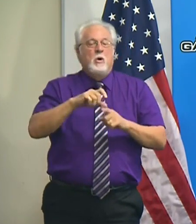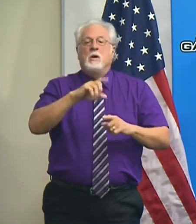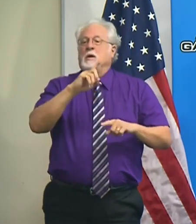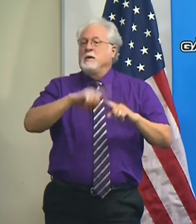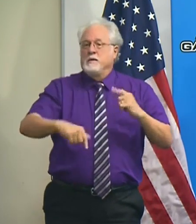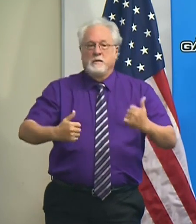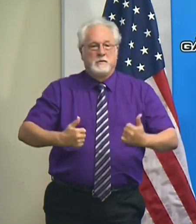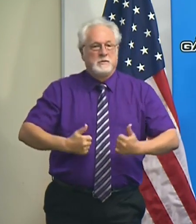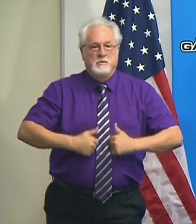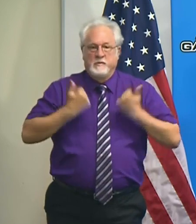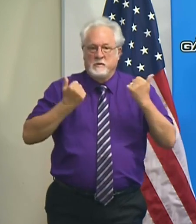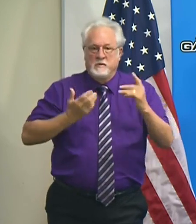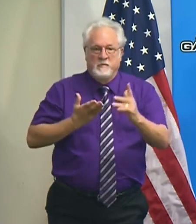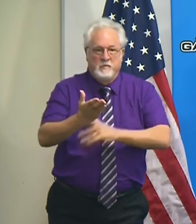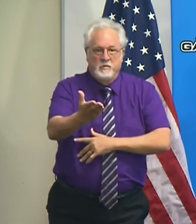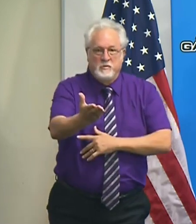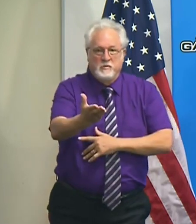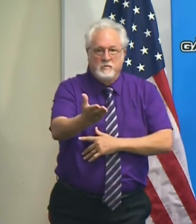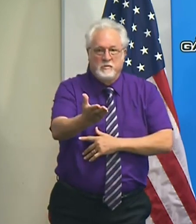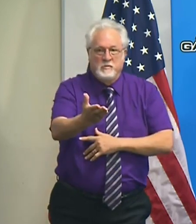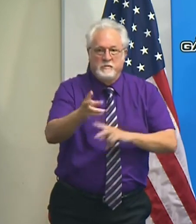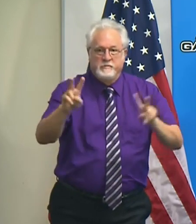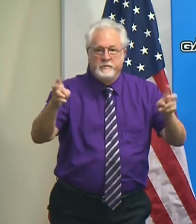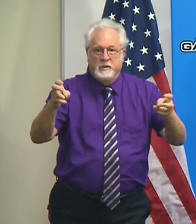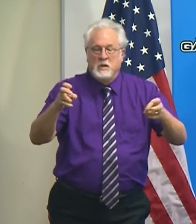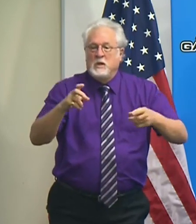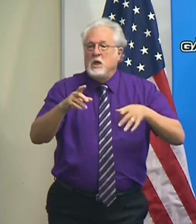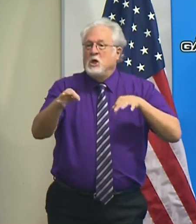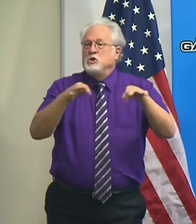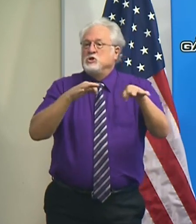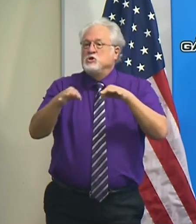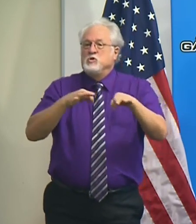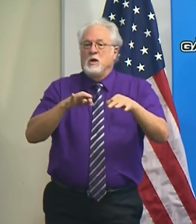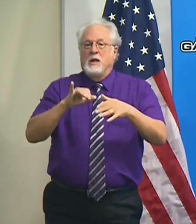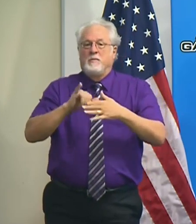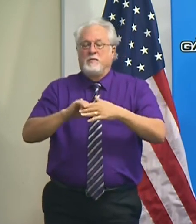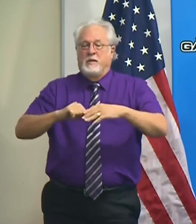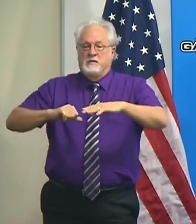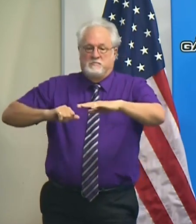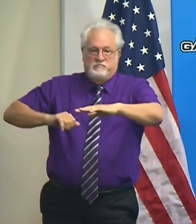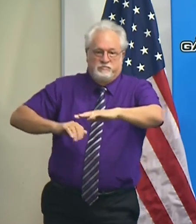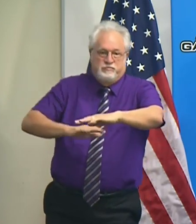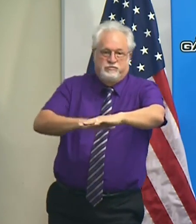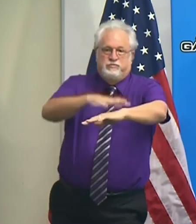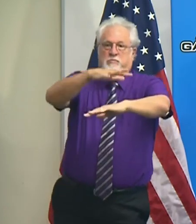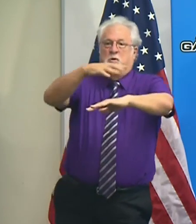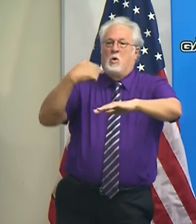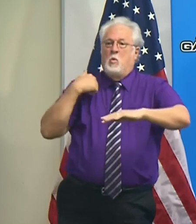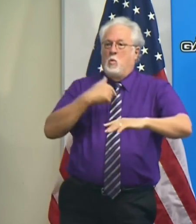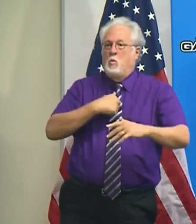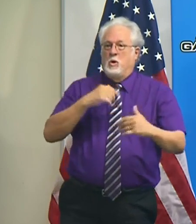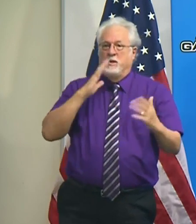to describe the storm surge that we are expecting.